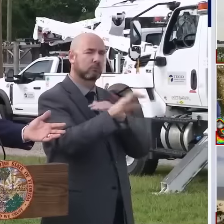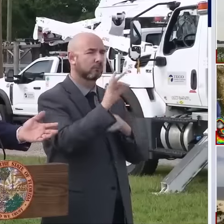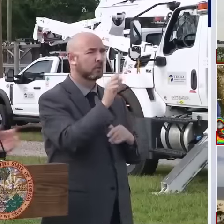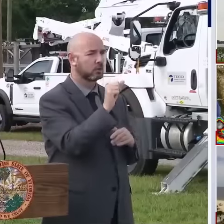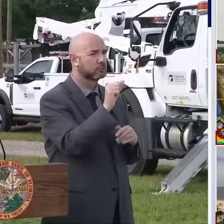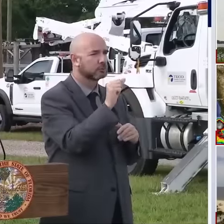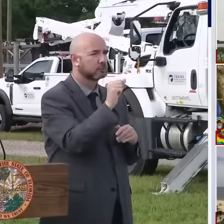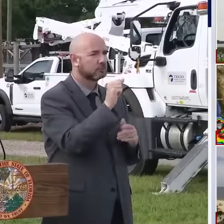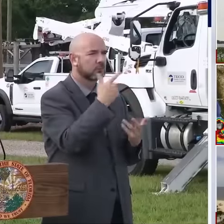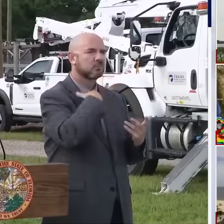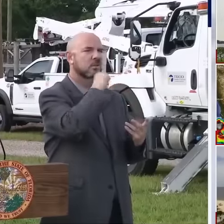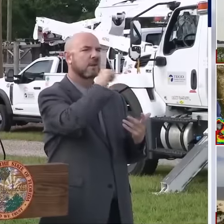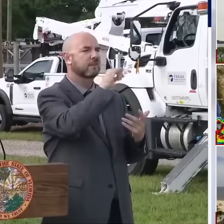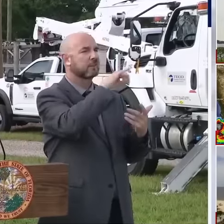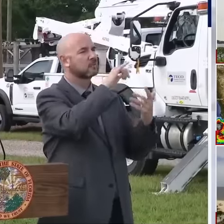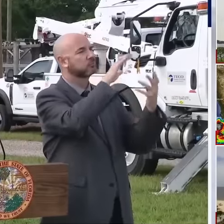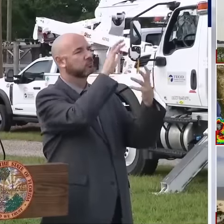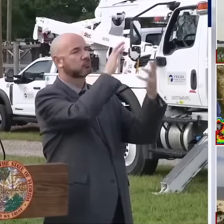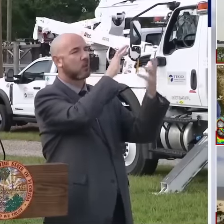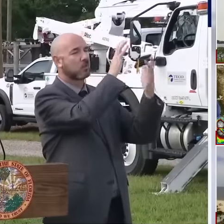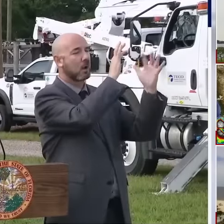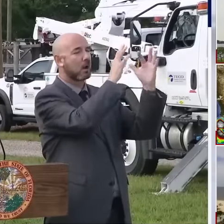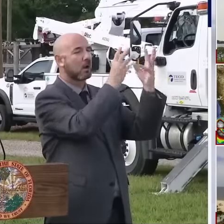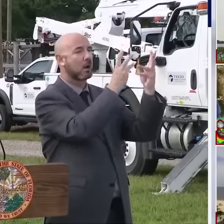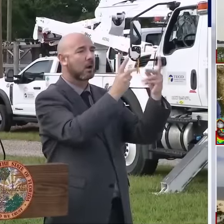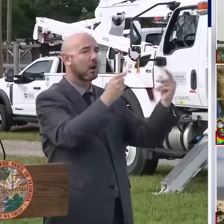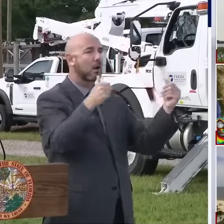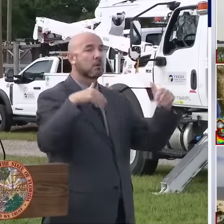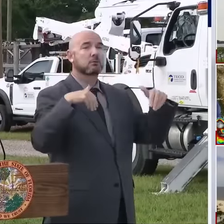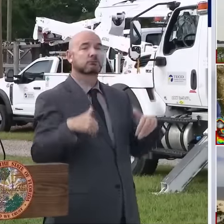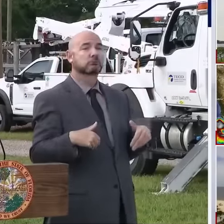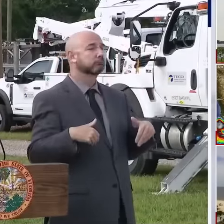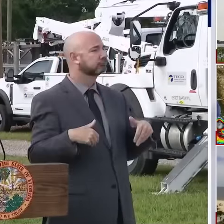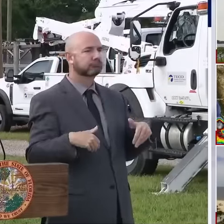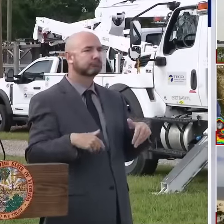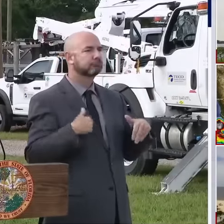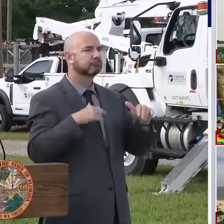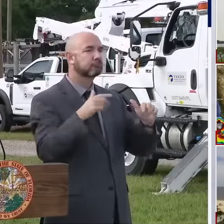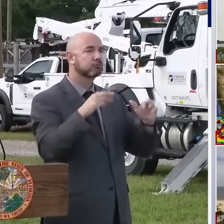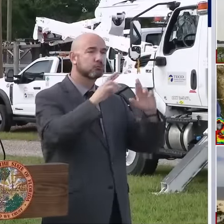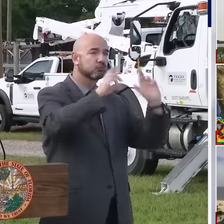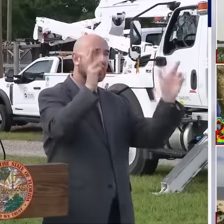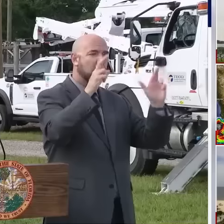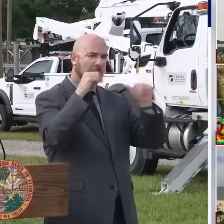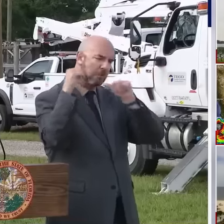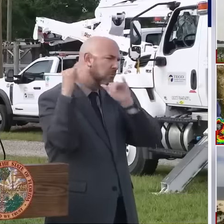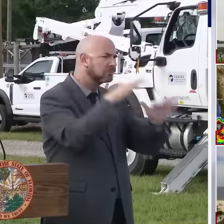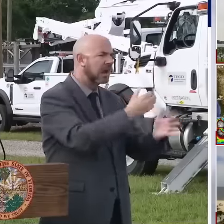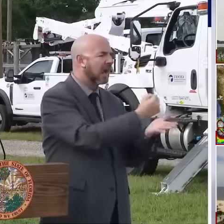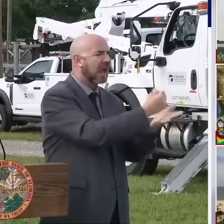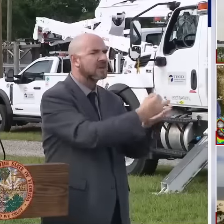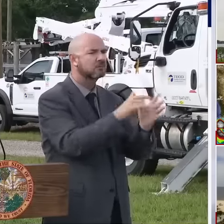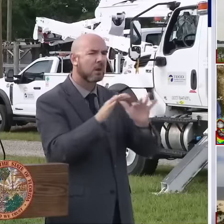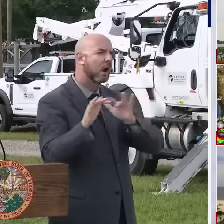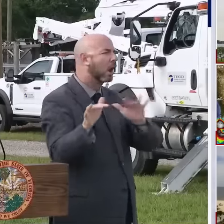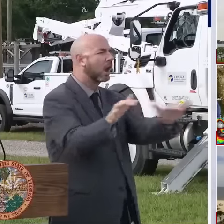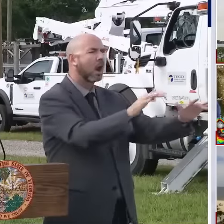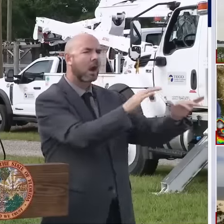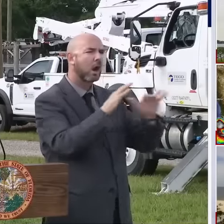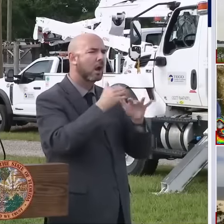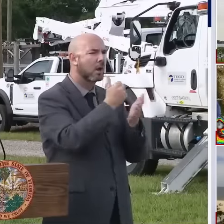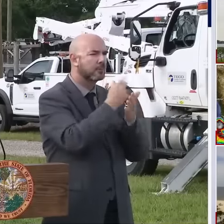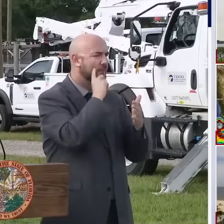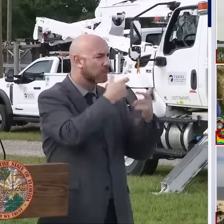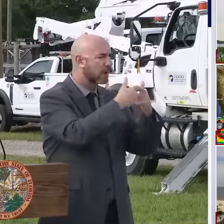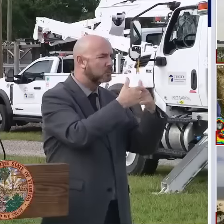and you have immediately people going out to try to get the power back on as quickly as possible. That's not the way it works in every state in